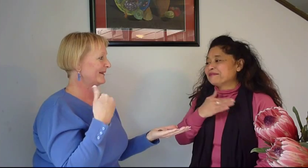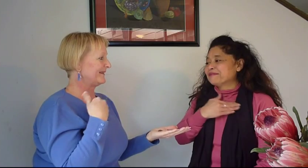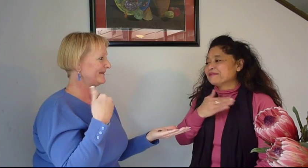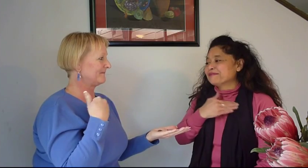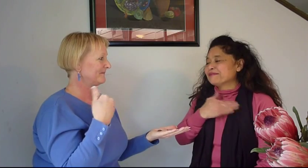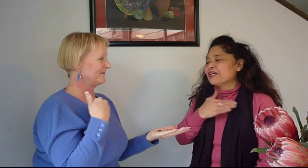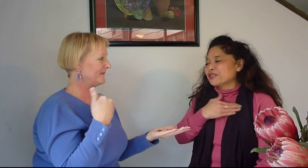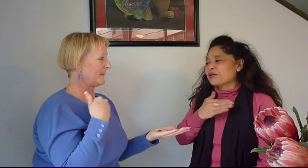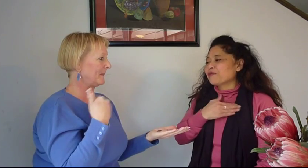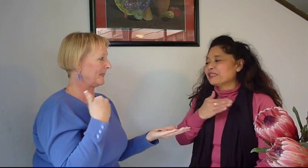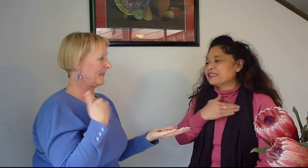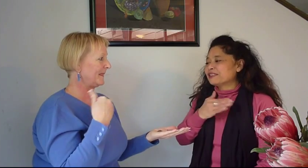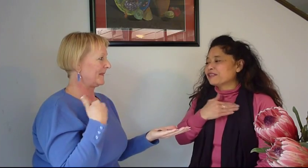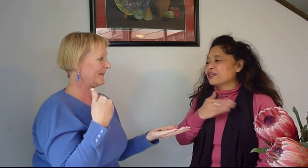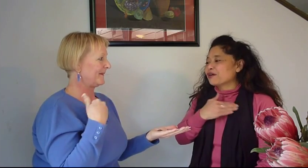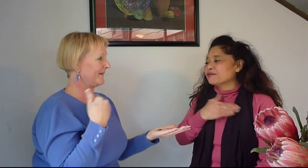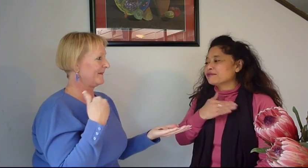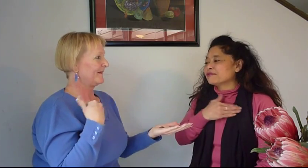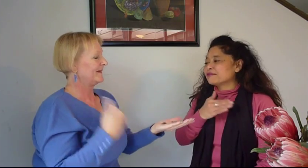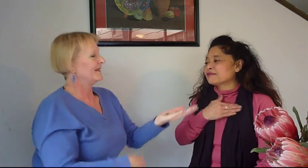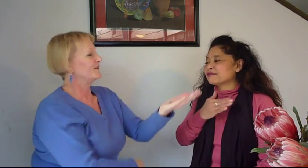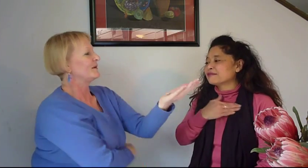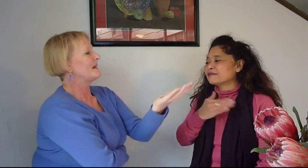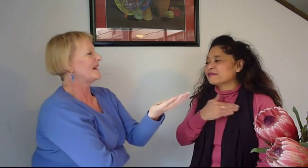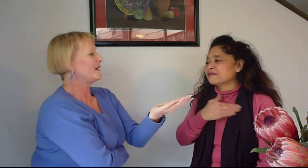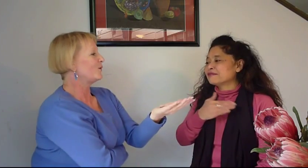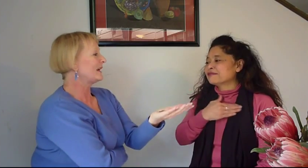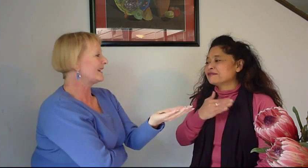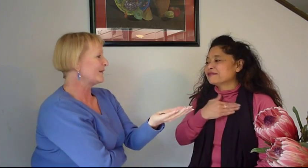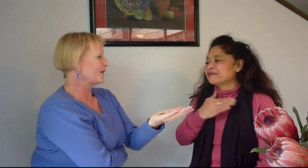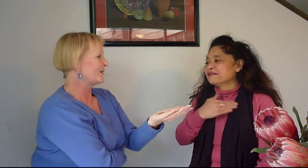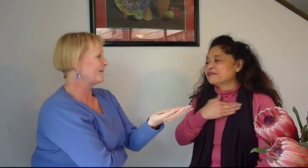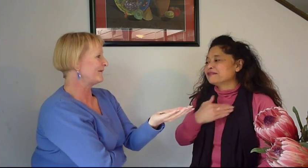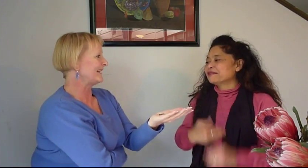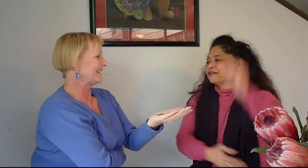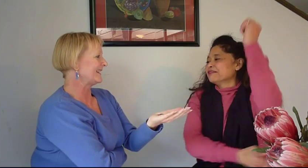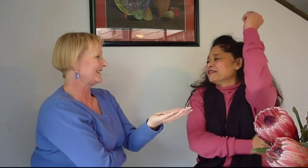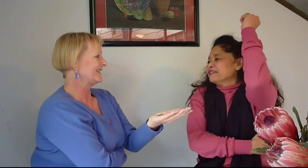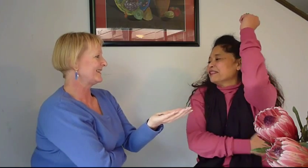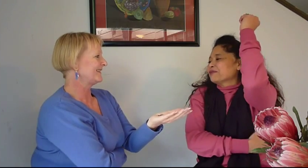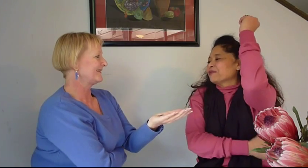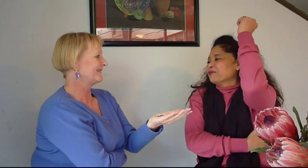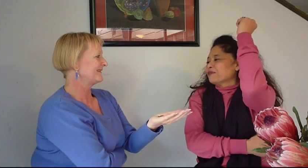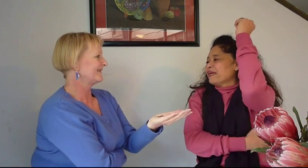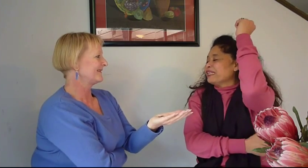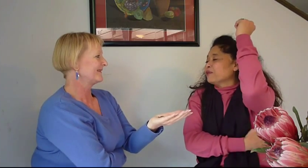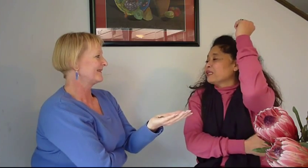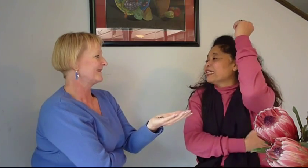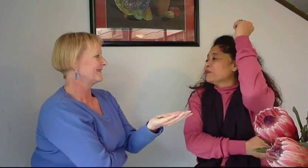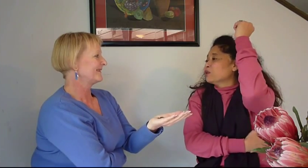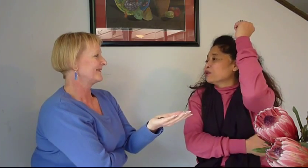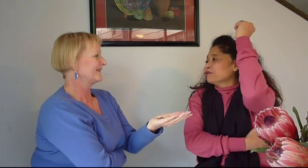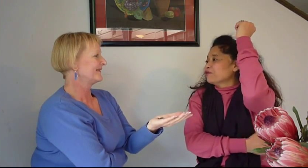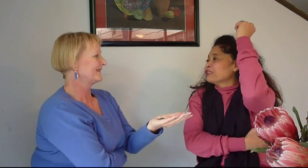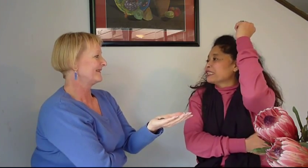so I'm willing to give it a go this remaining wiggly worm feeling this remaining wiggly worm feeling